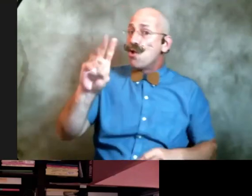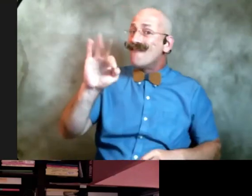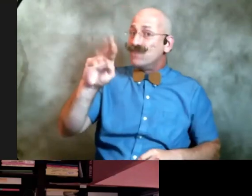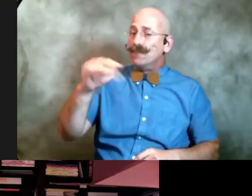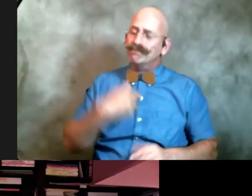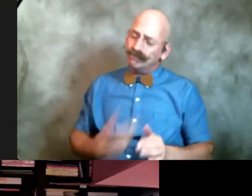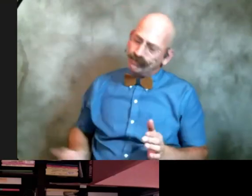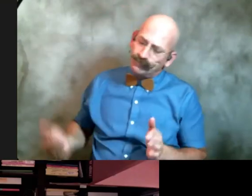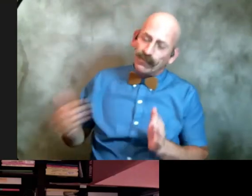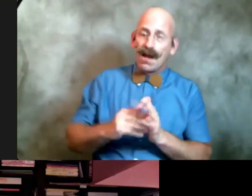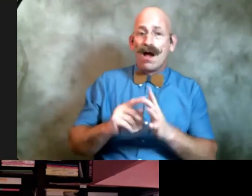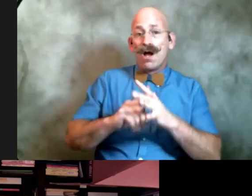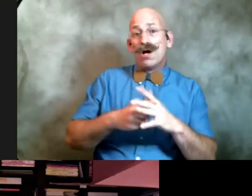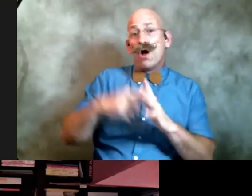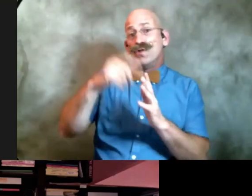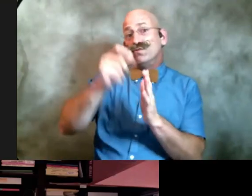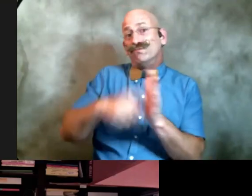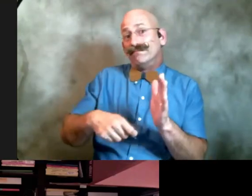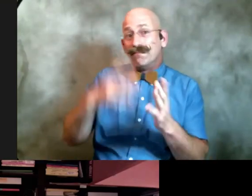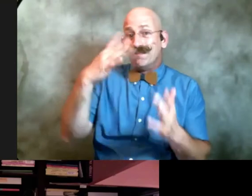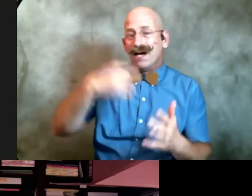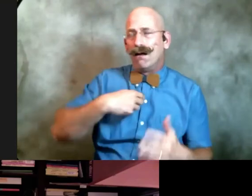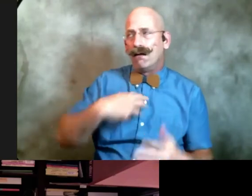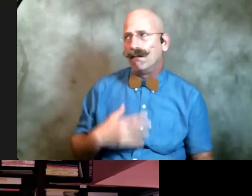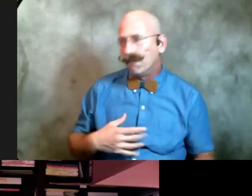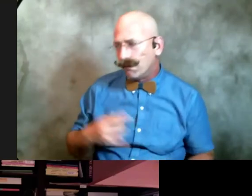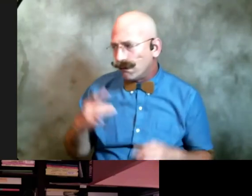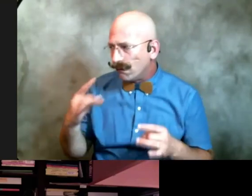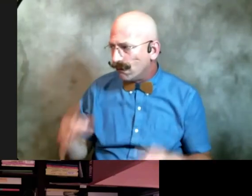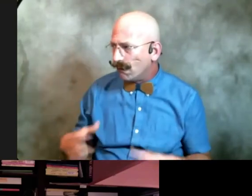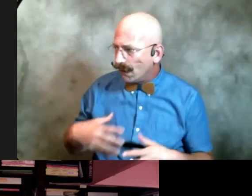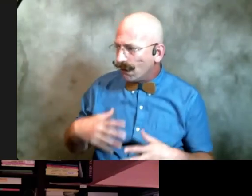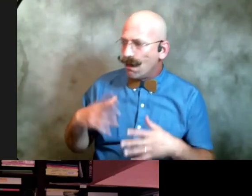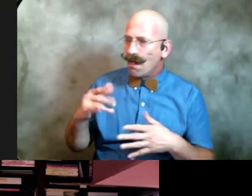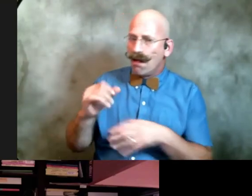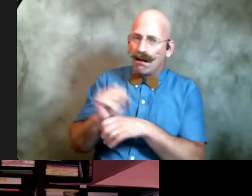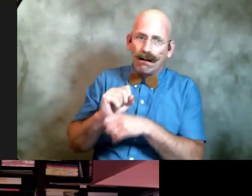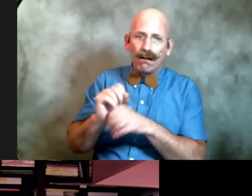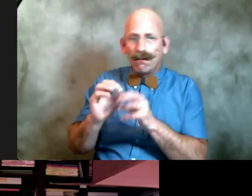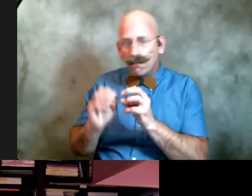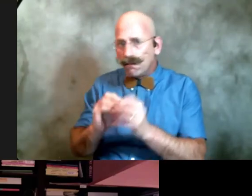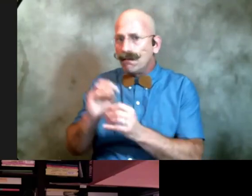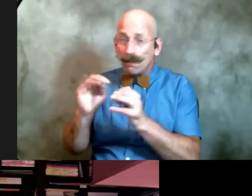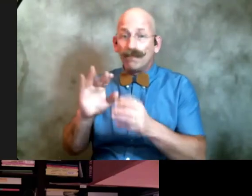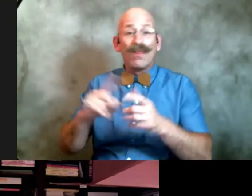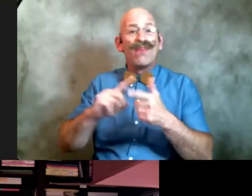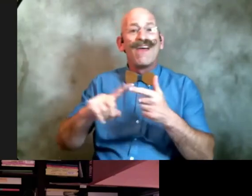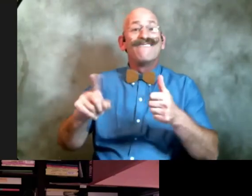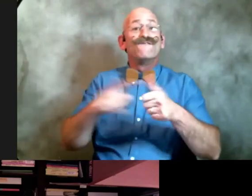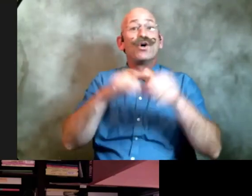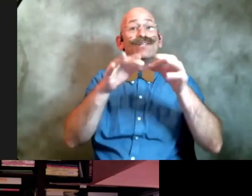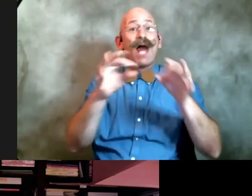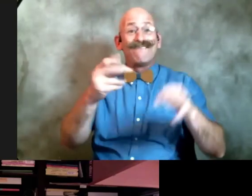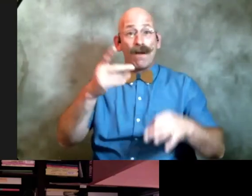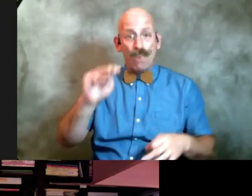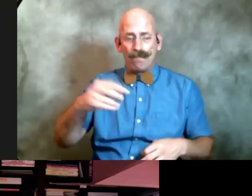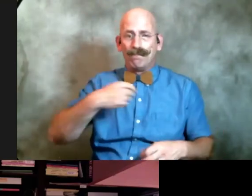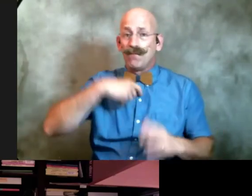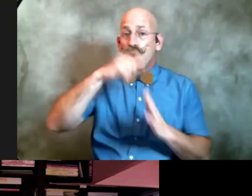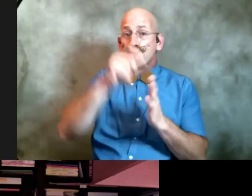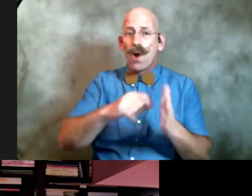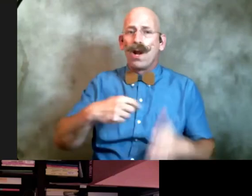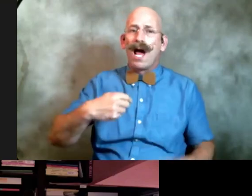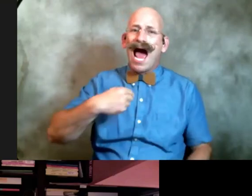i was so miserable and i remember the first line of this poem was i wrote i am a